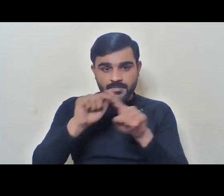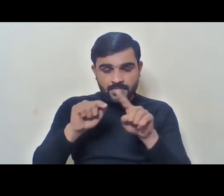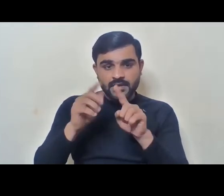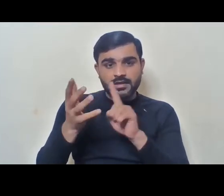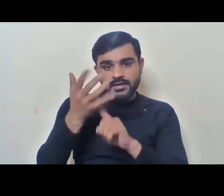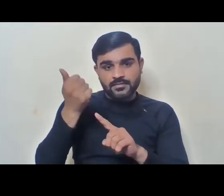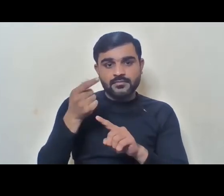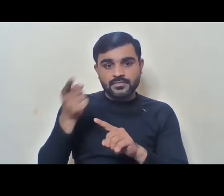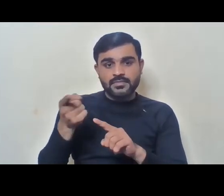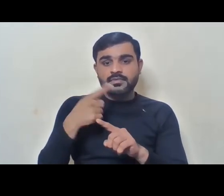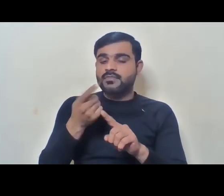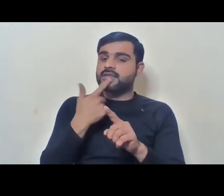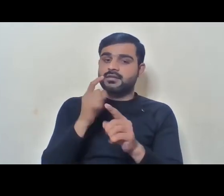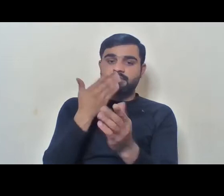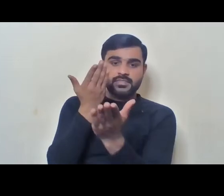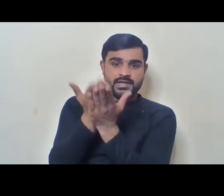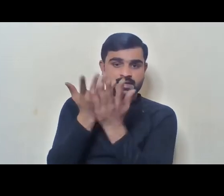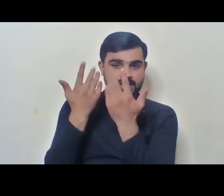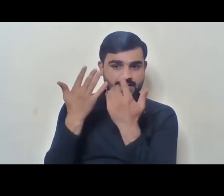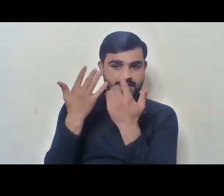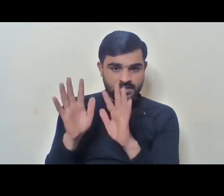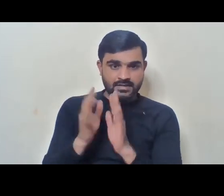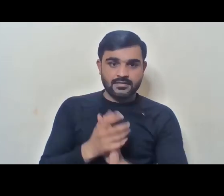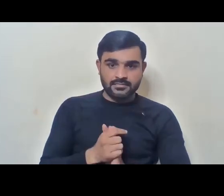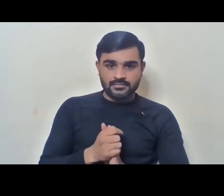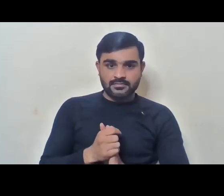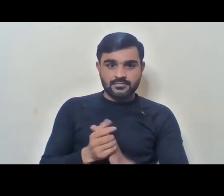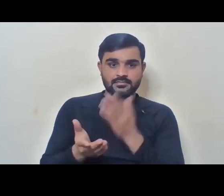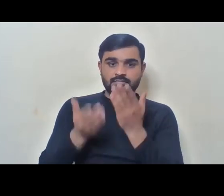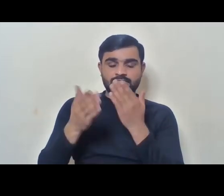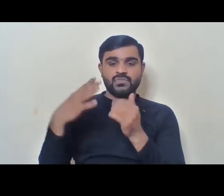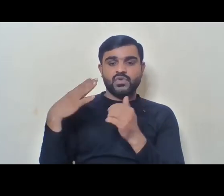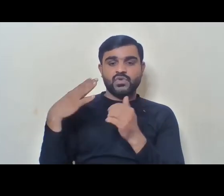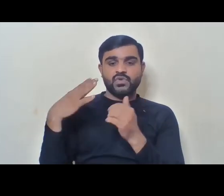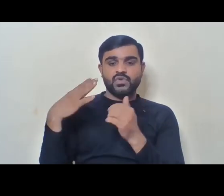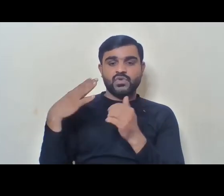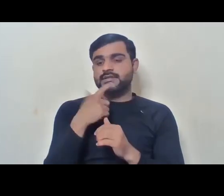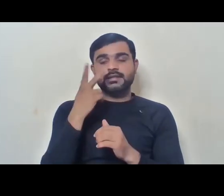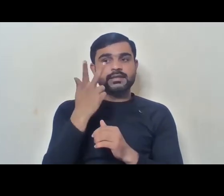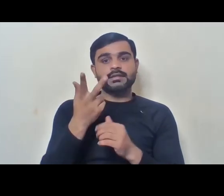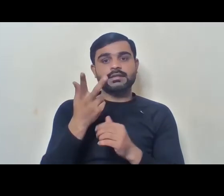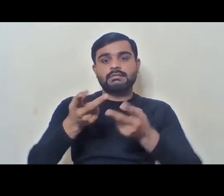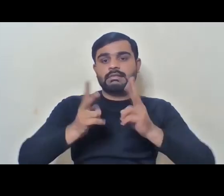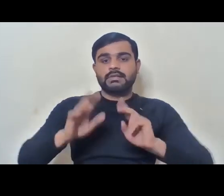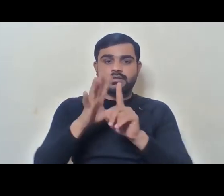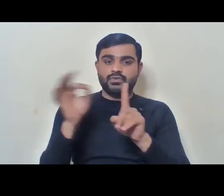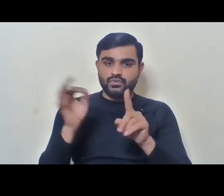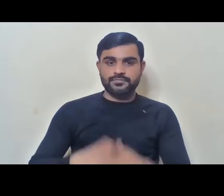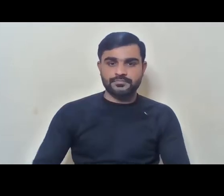I think he has filed the case and he'll have to await the outcome to see what can be done in that case.